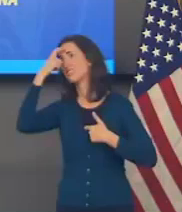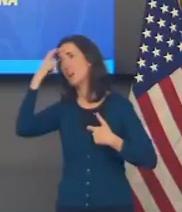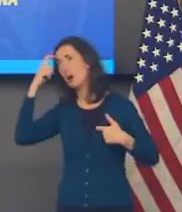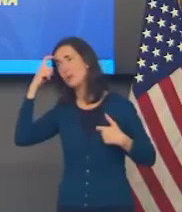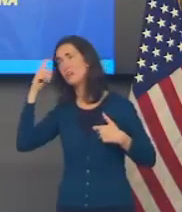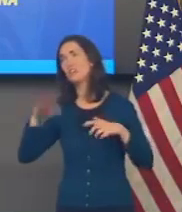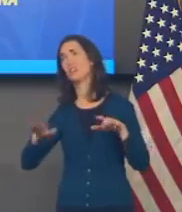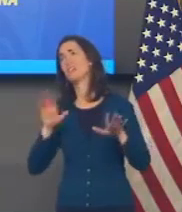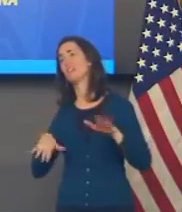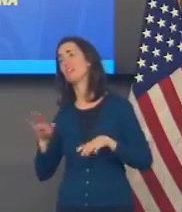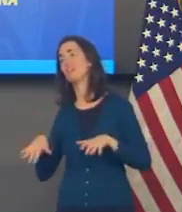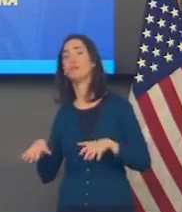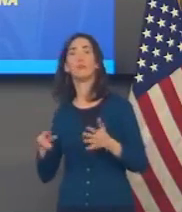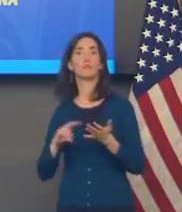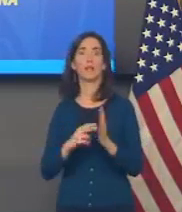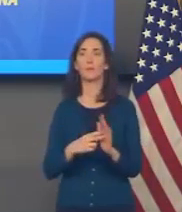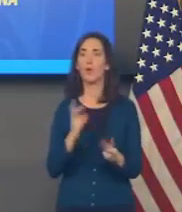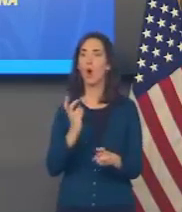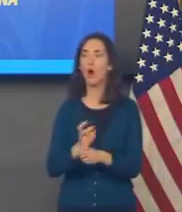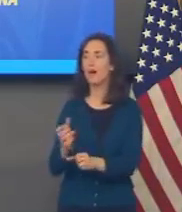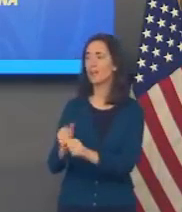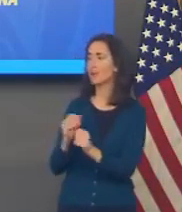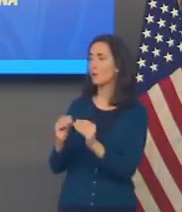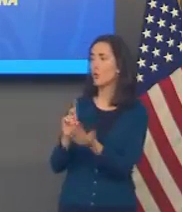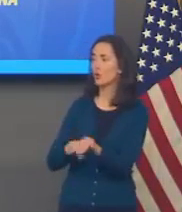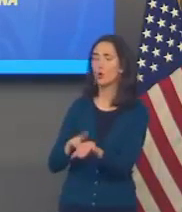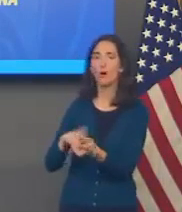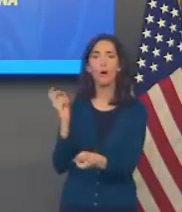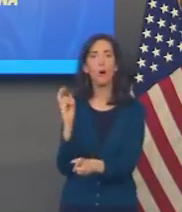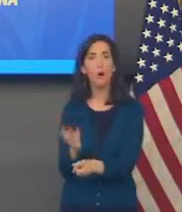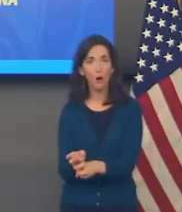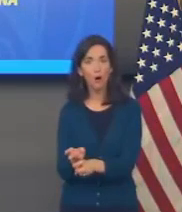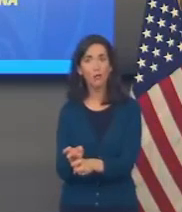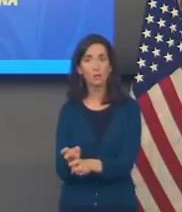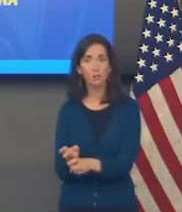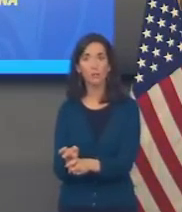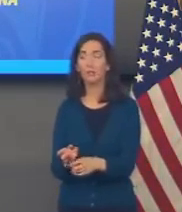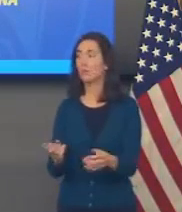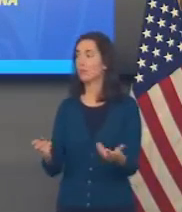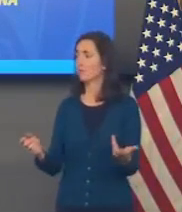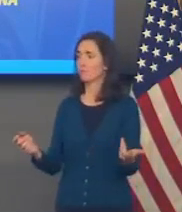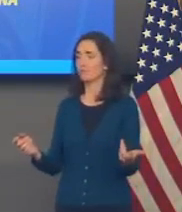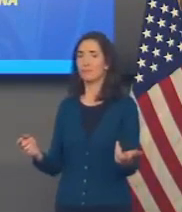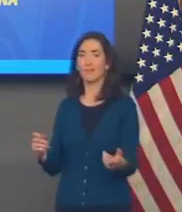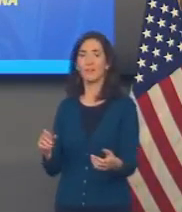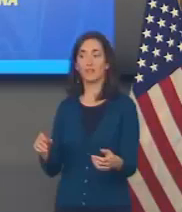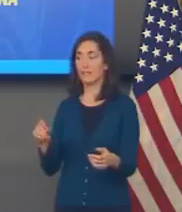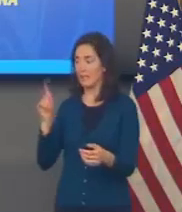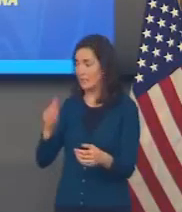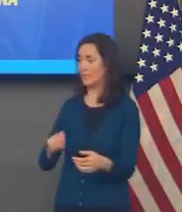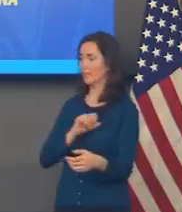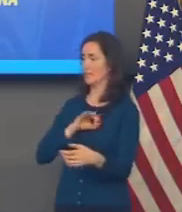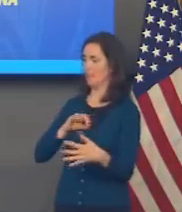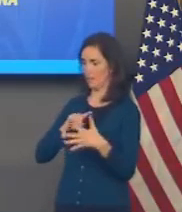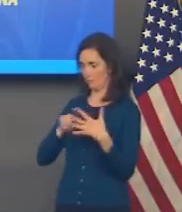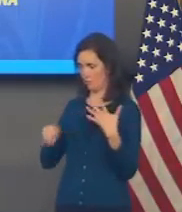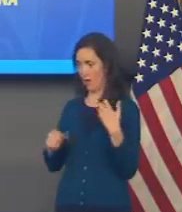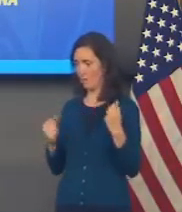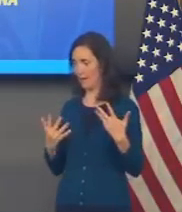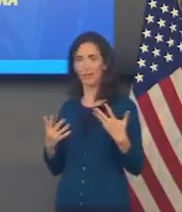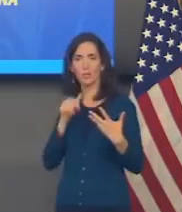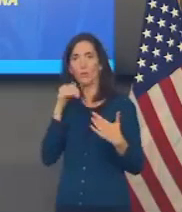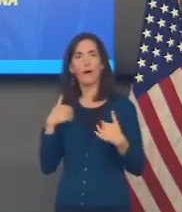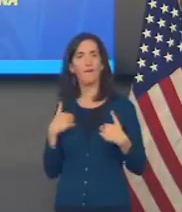hospitals are having a really hard time staffing up. And we don't have the staff that we need to meet this burden. That's why 45